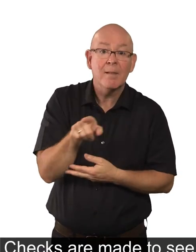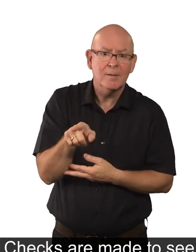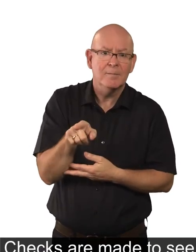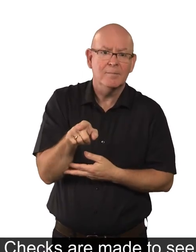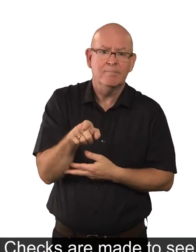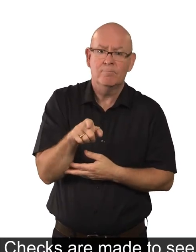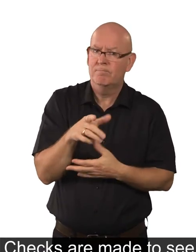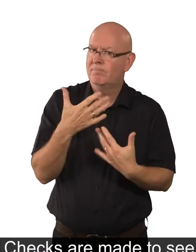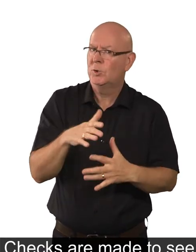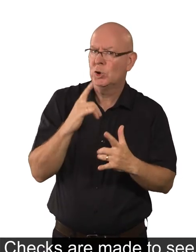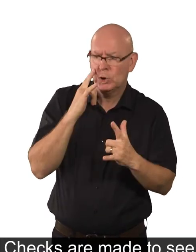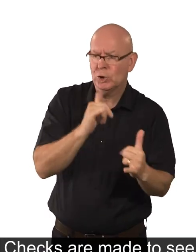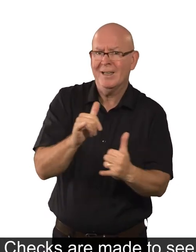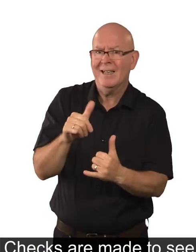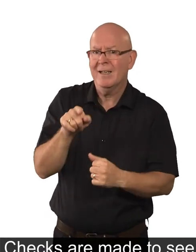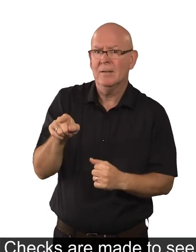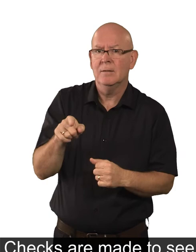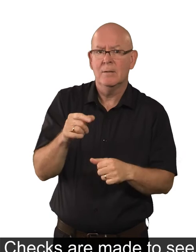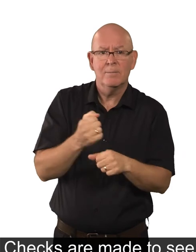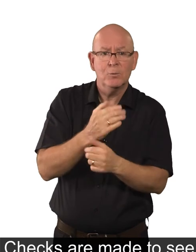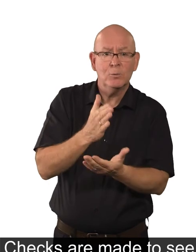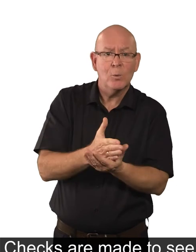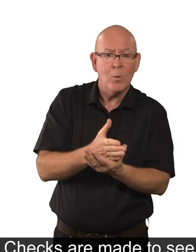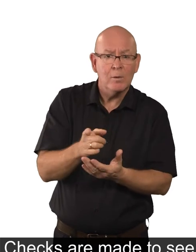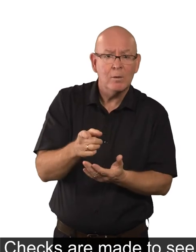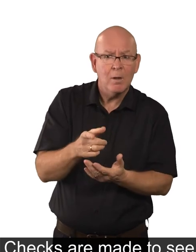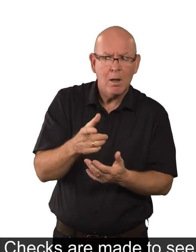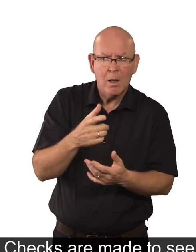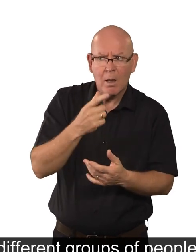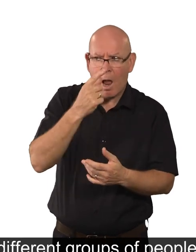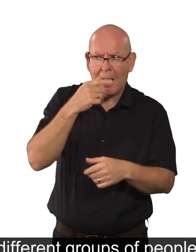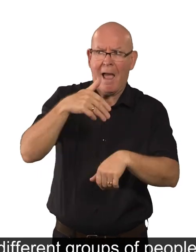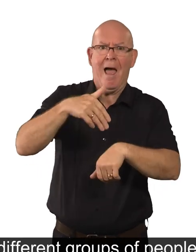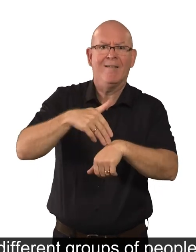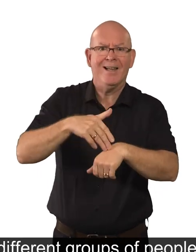Checks are made to see if they could unfairly affect different groups of people.